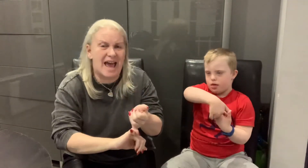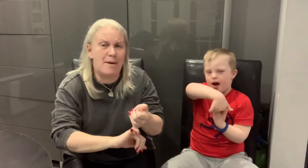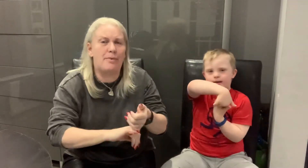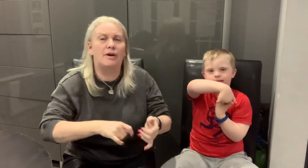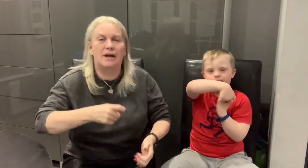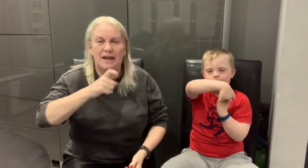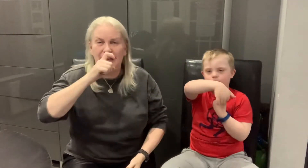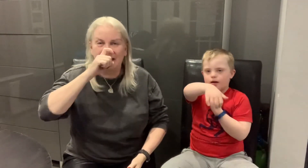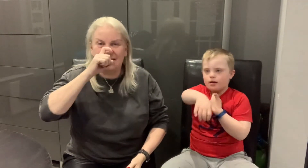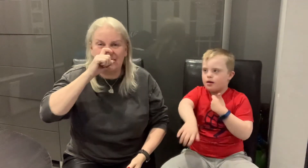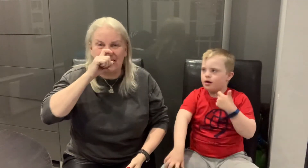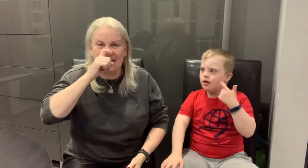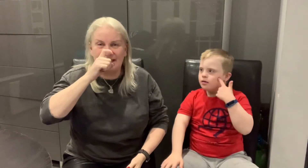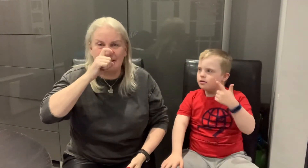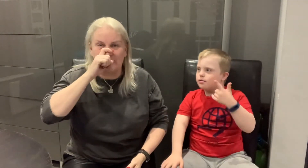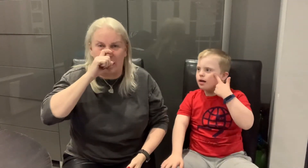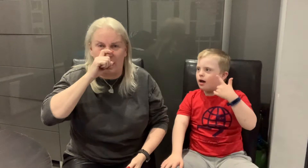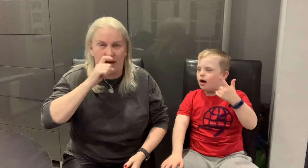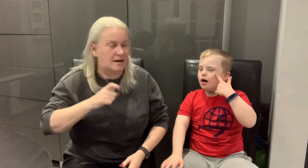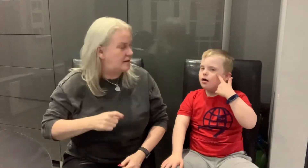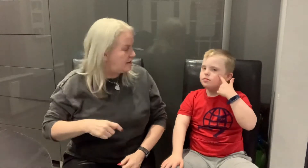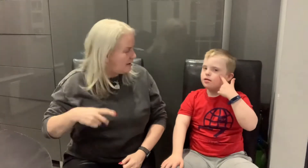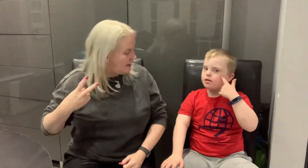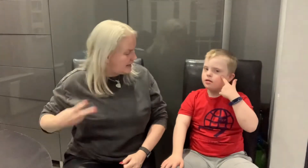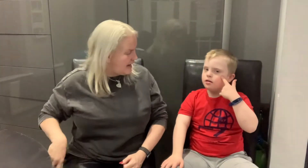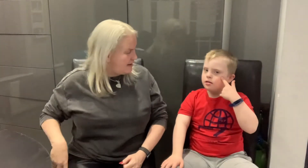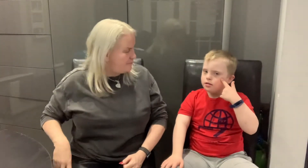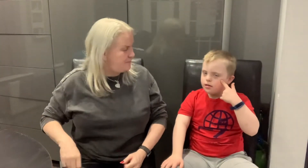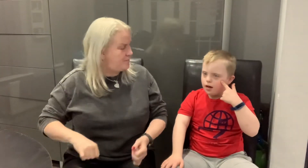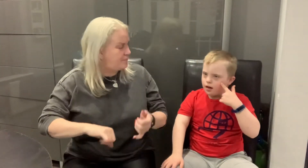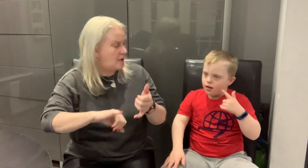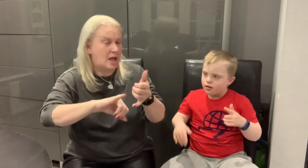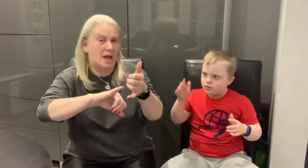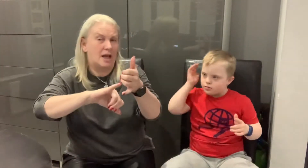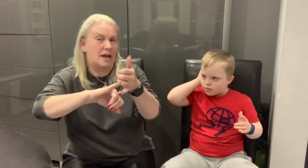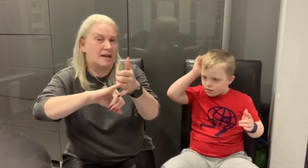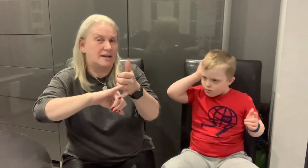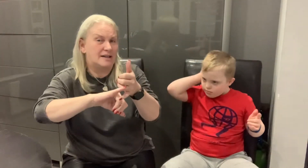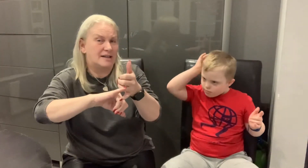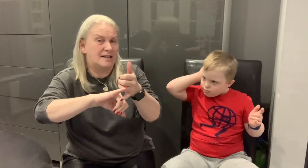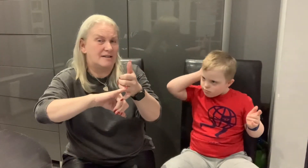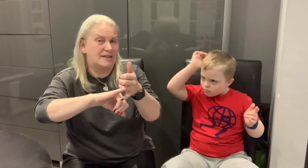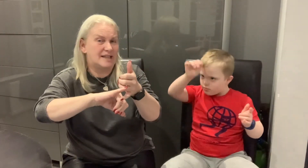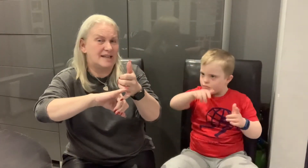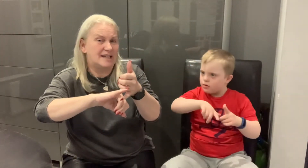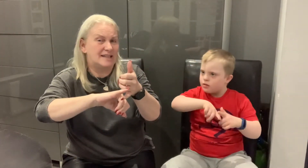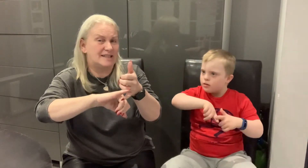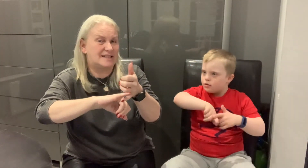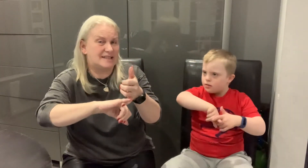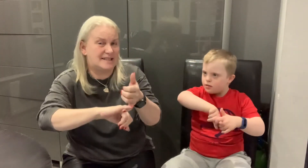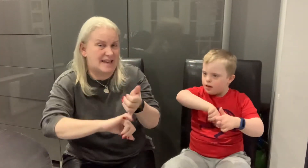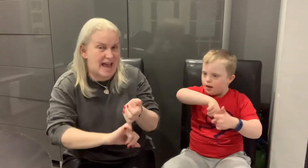sister again yeah ready step